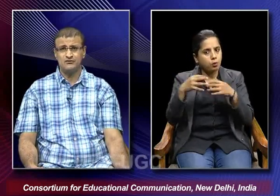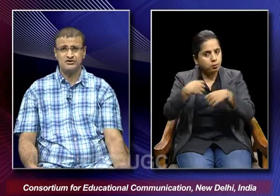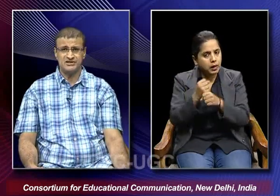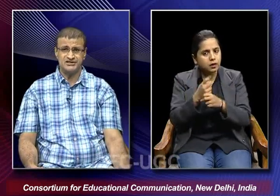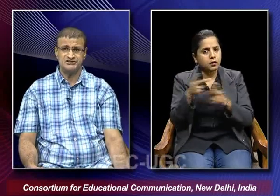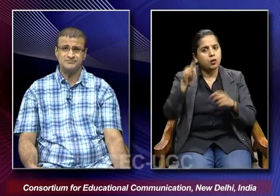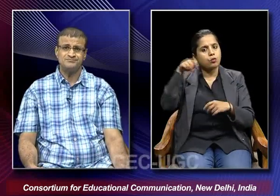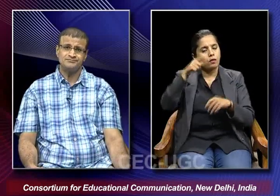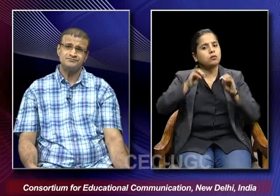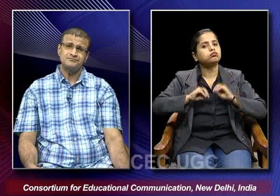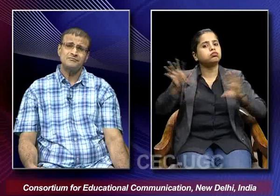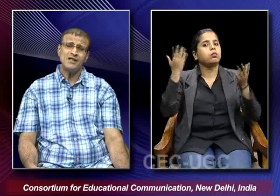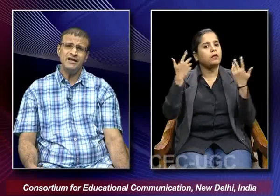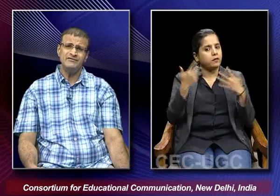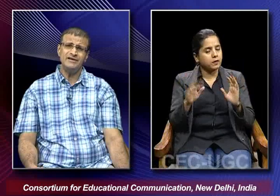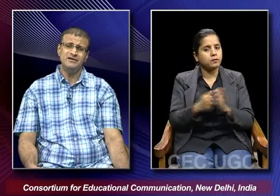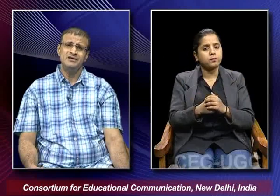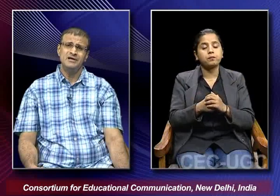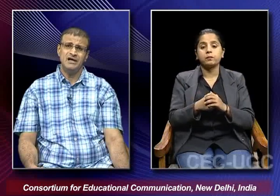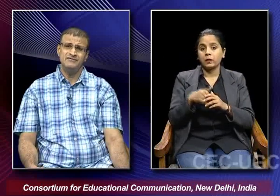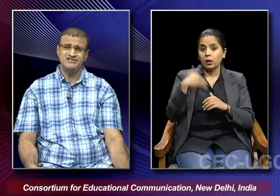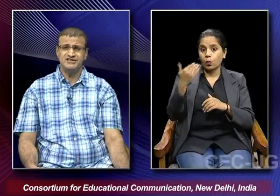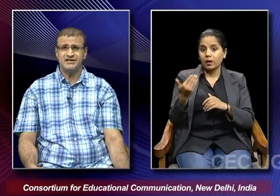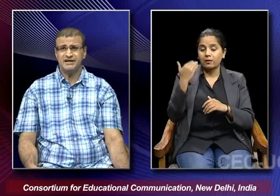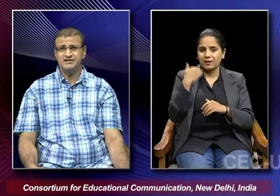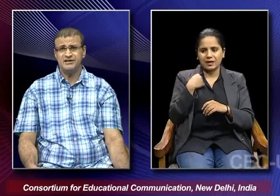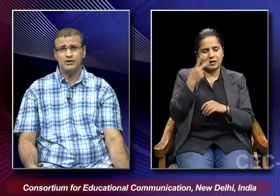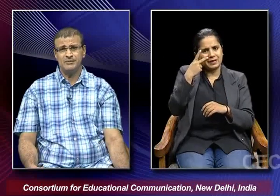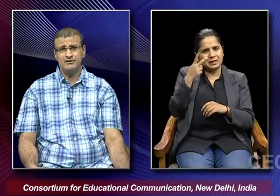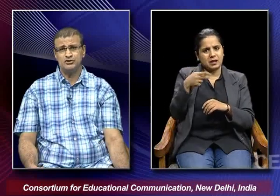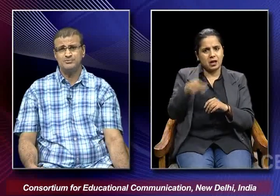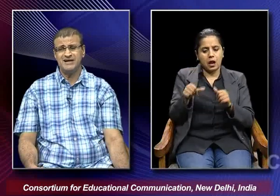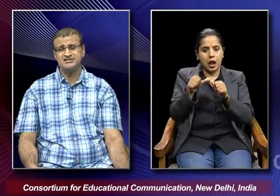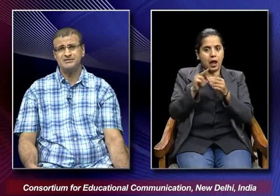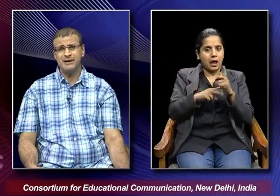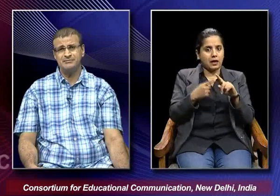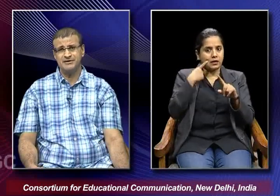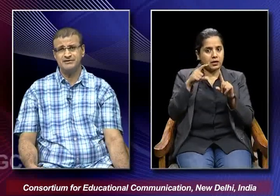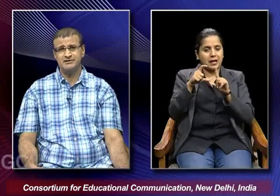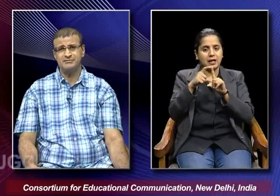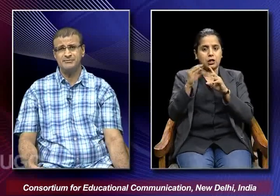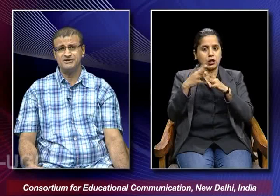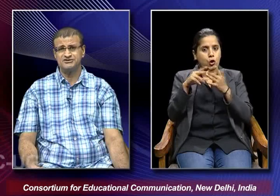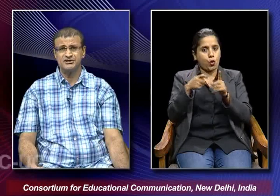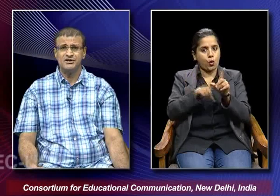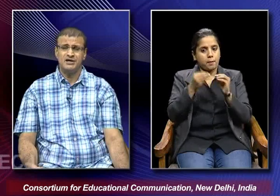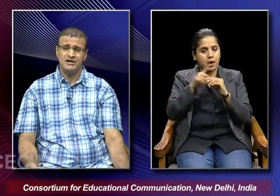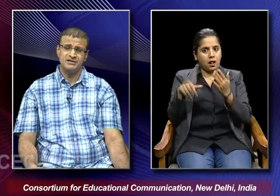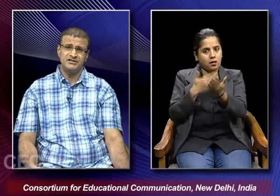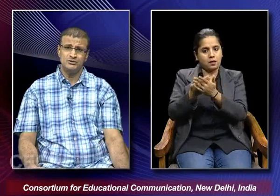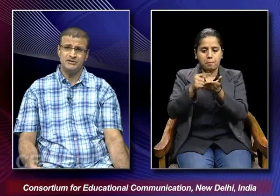film was released and when we see that anti-dowry bill was passed in the parliament the members